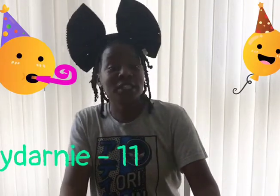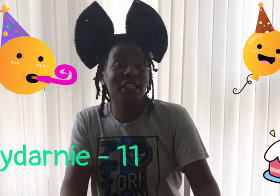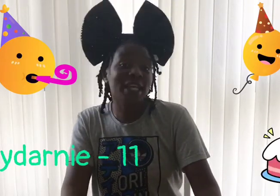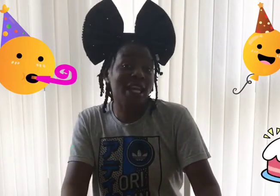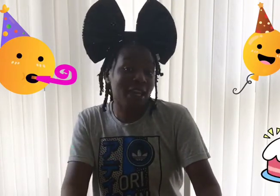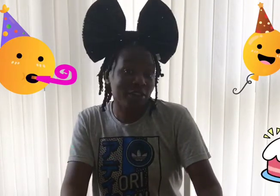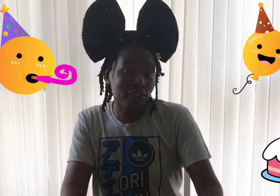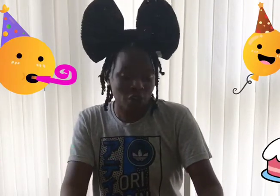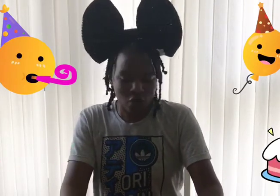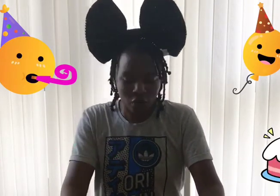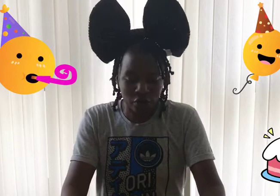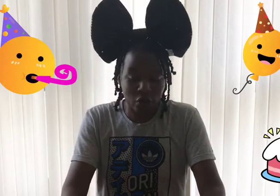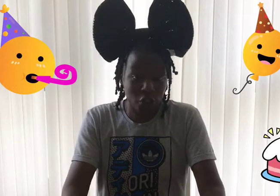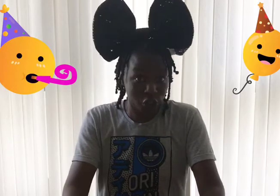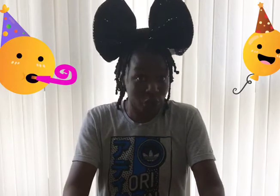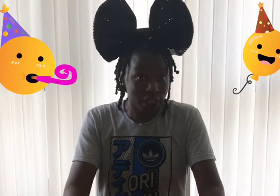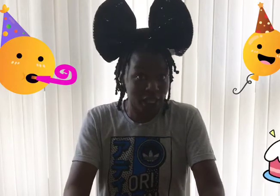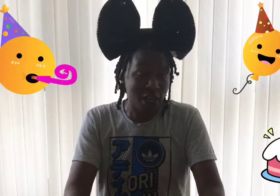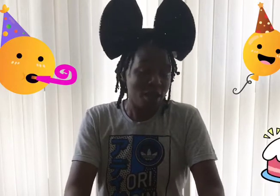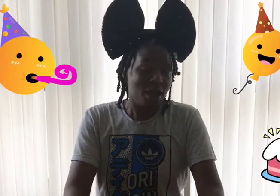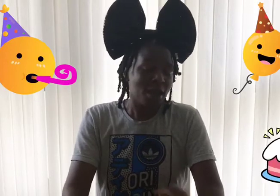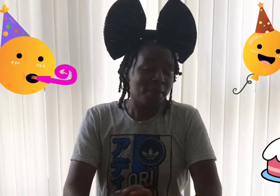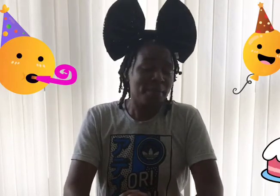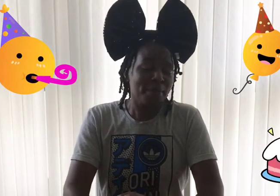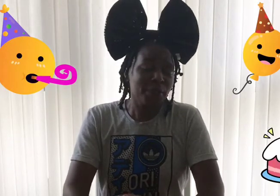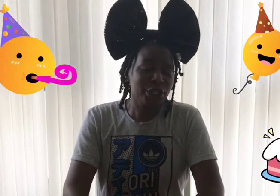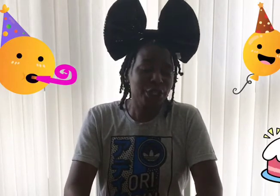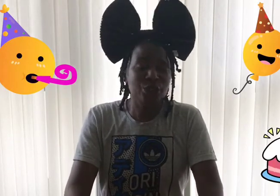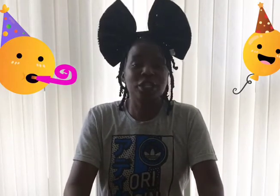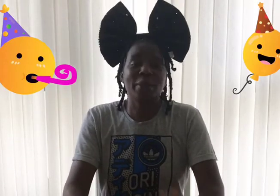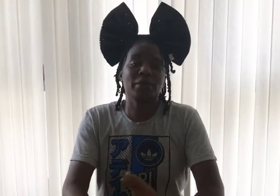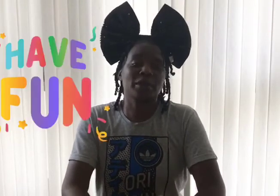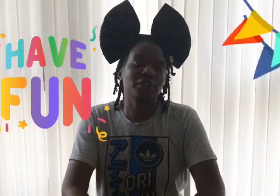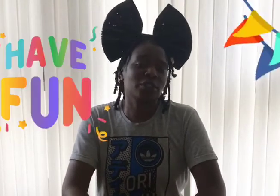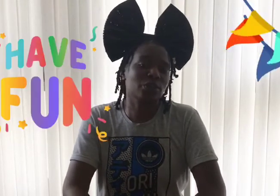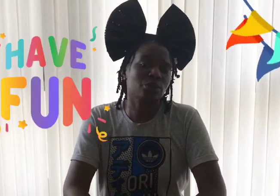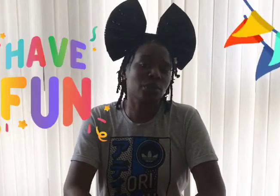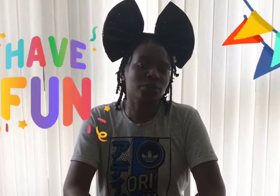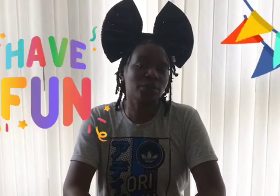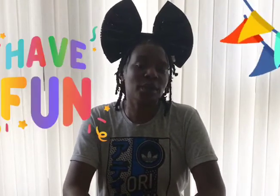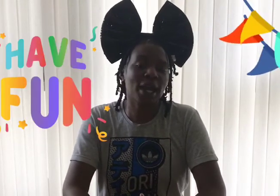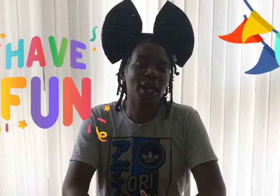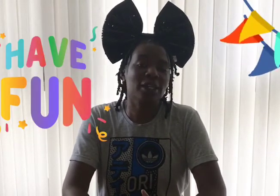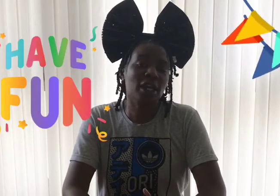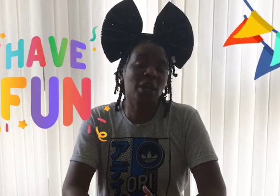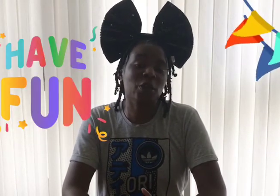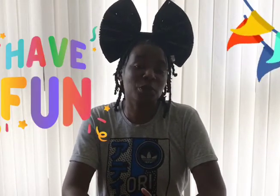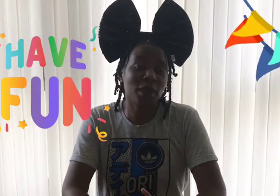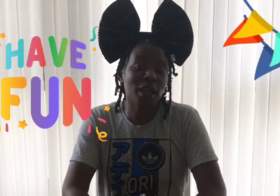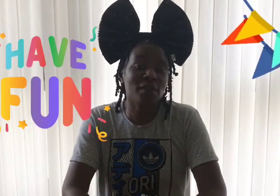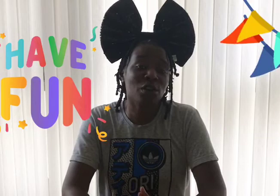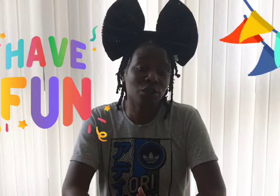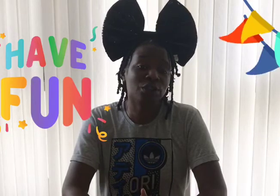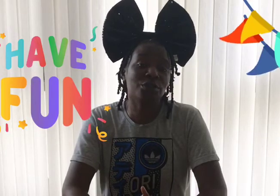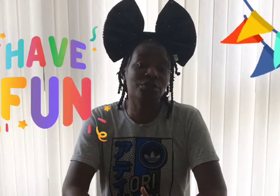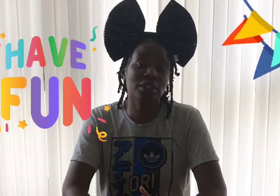11 on Tuesday. Huge happy birthdays to all of you and I hope you have lots of fun